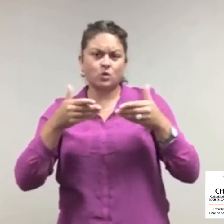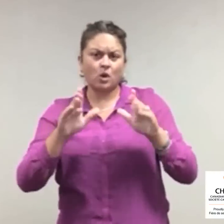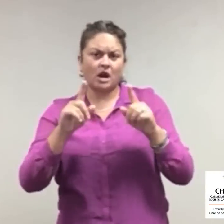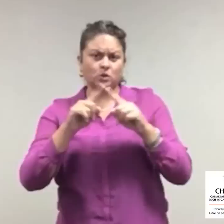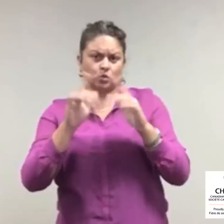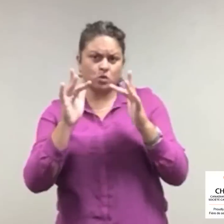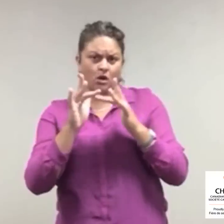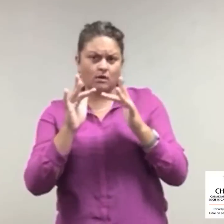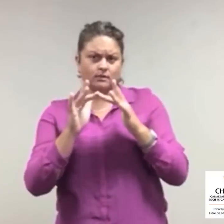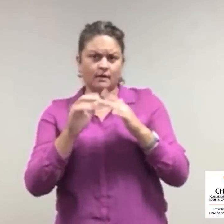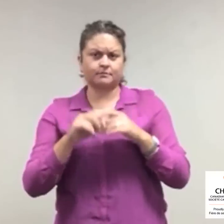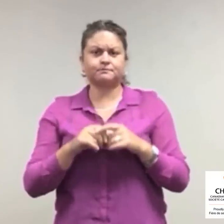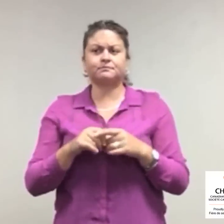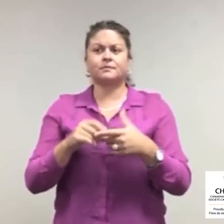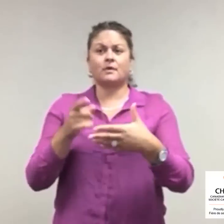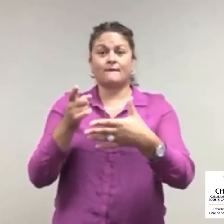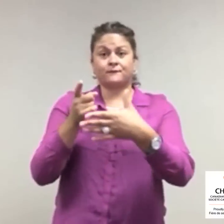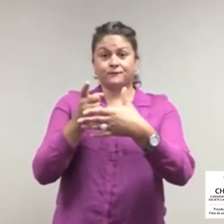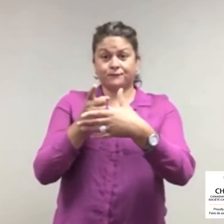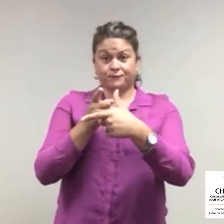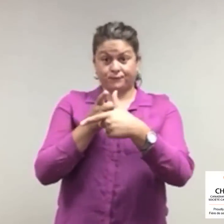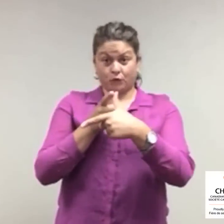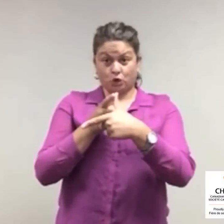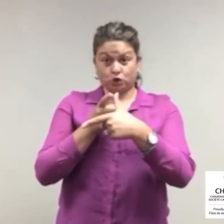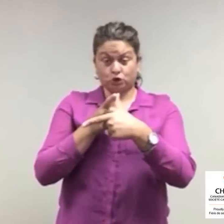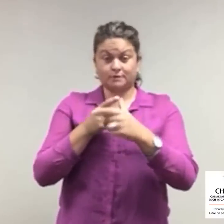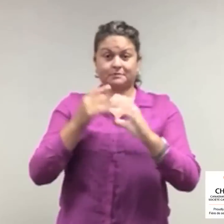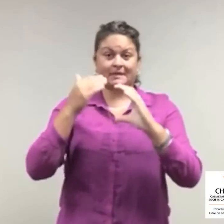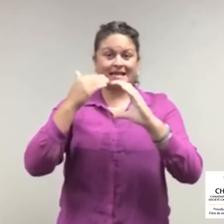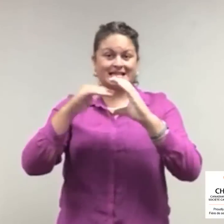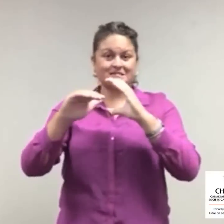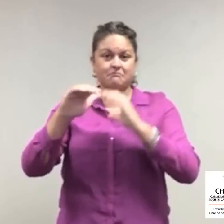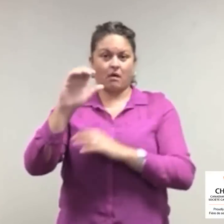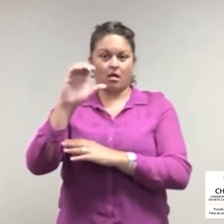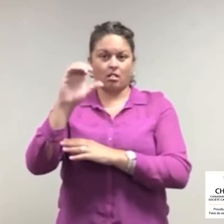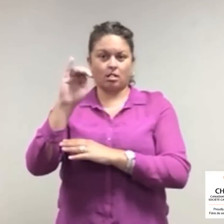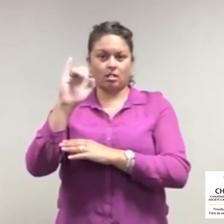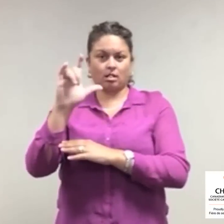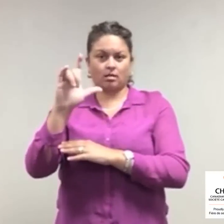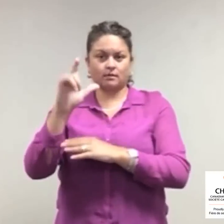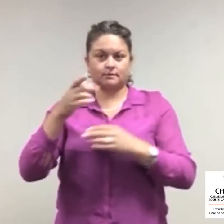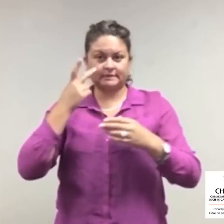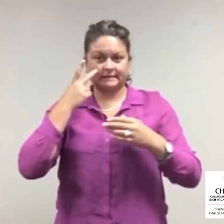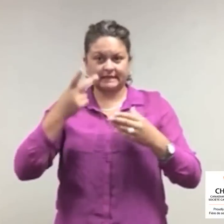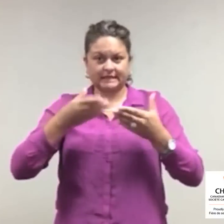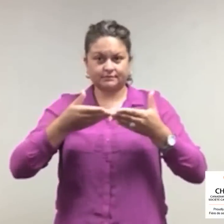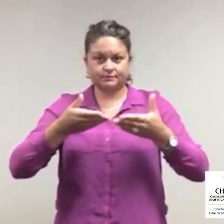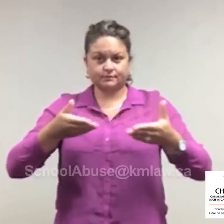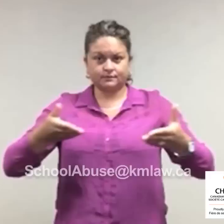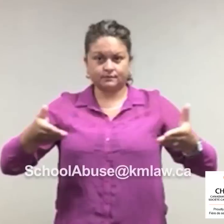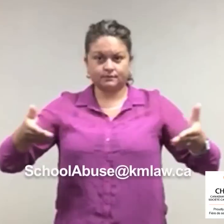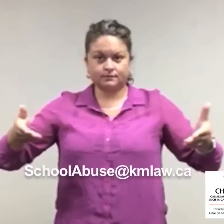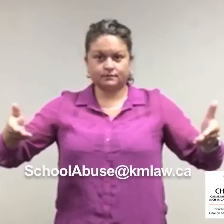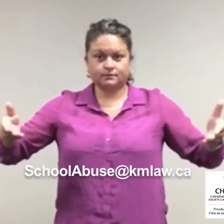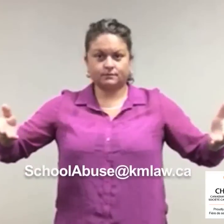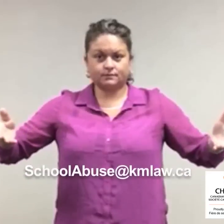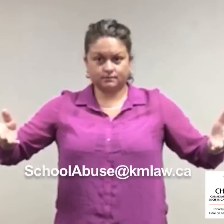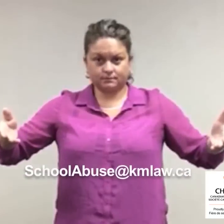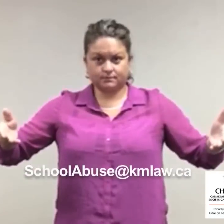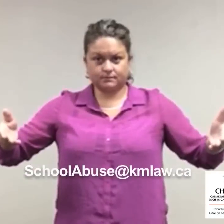There are several different methods to make that contact. The first is through an email address that